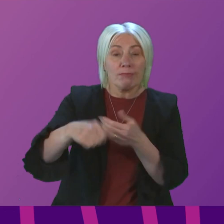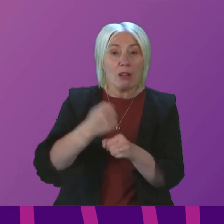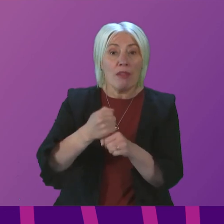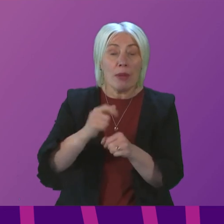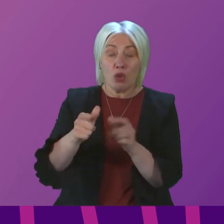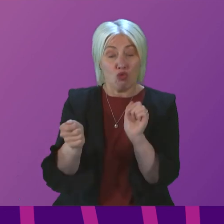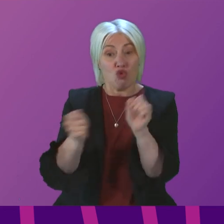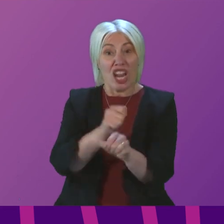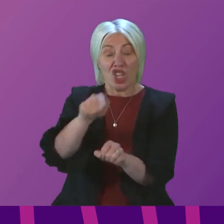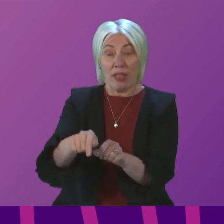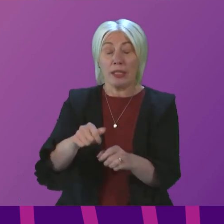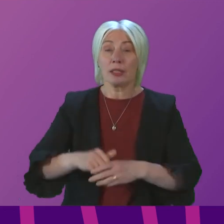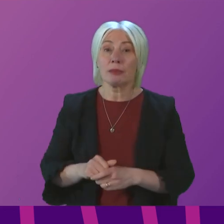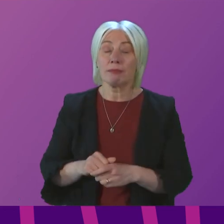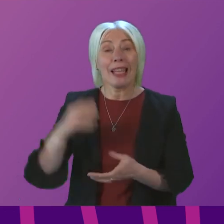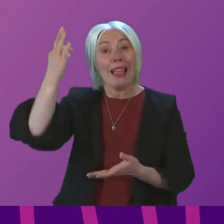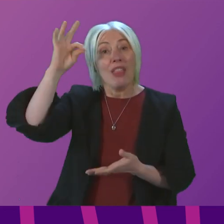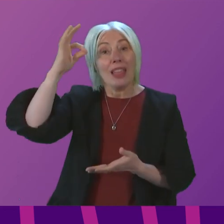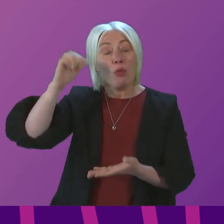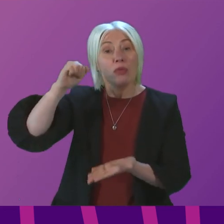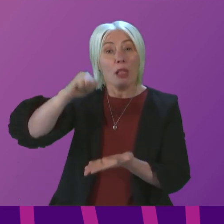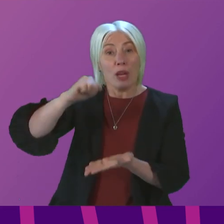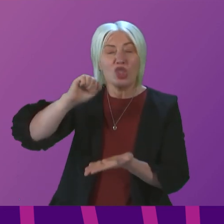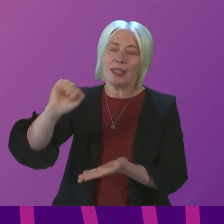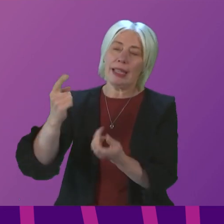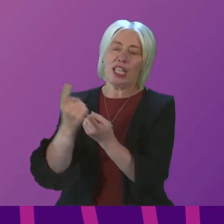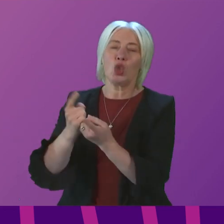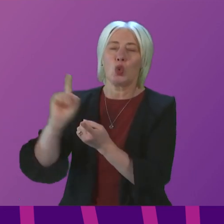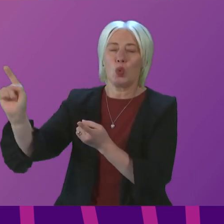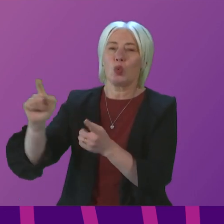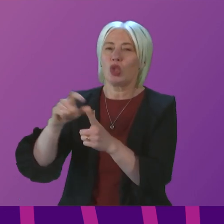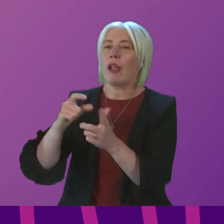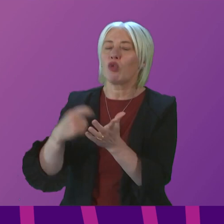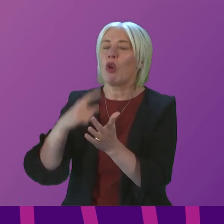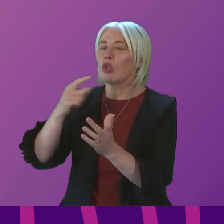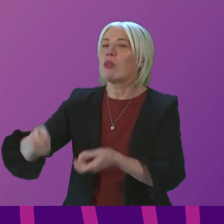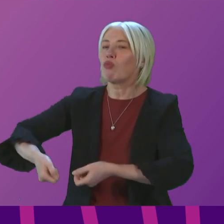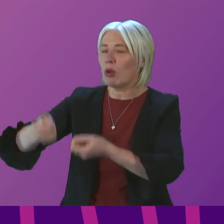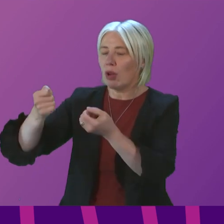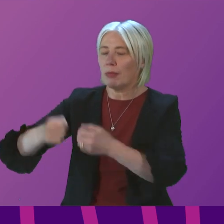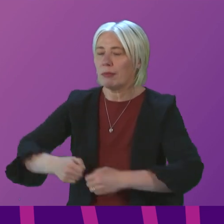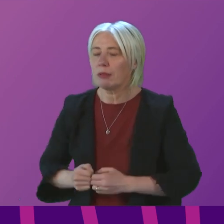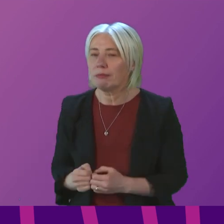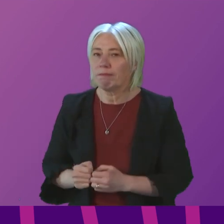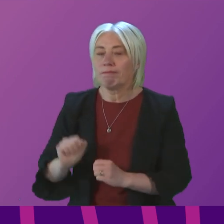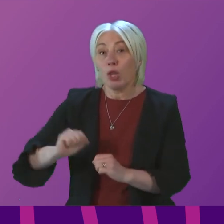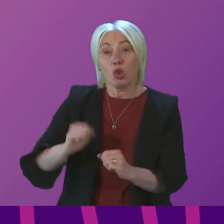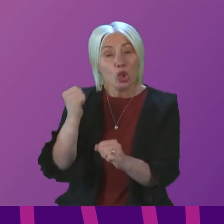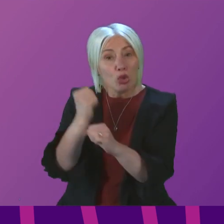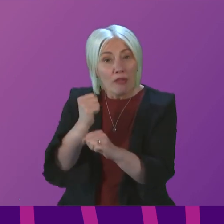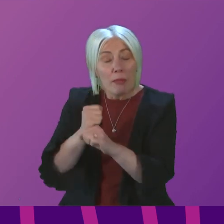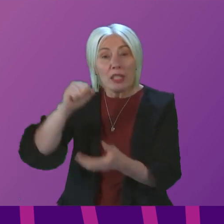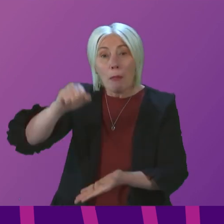turn that around. Council budgets, the other issue that Douglas Ross mentioned there. The Scottish Government